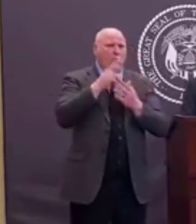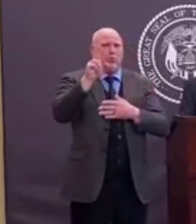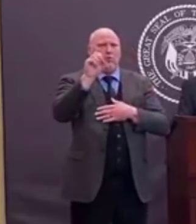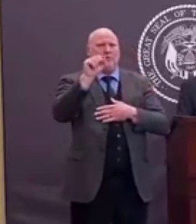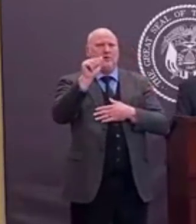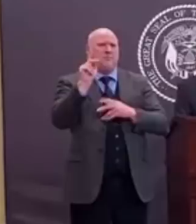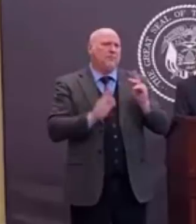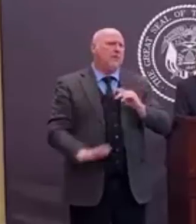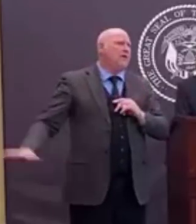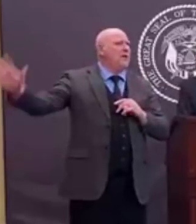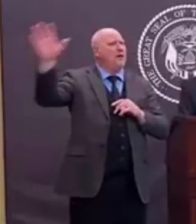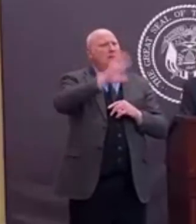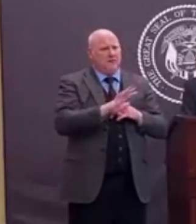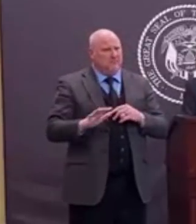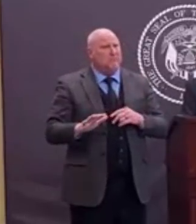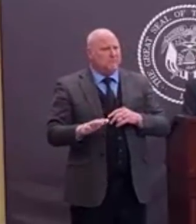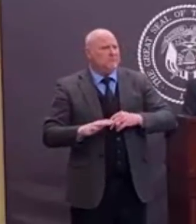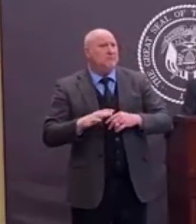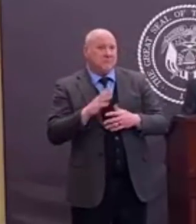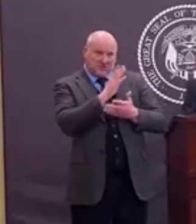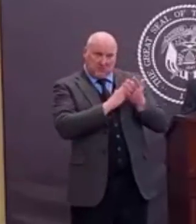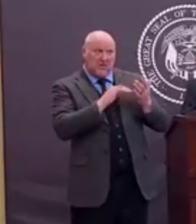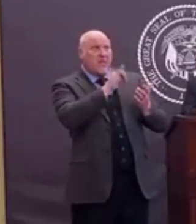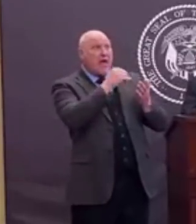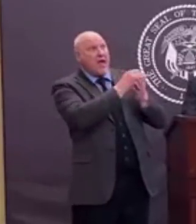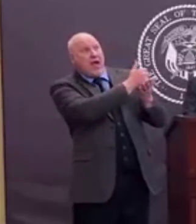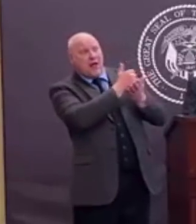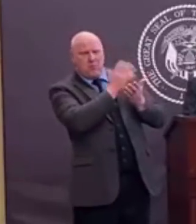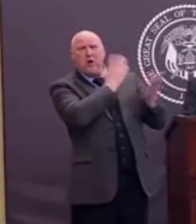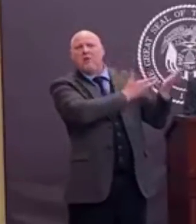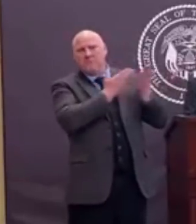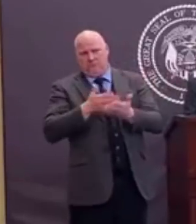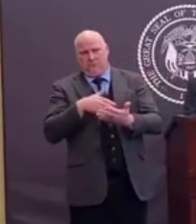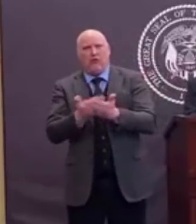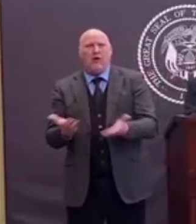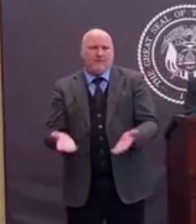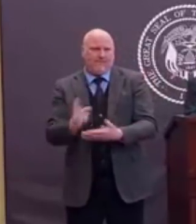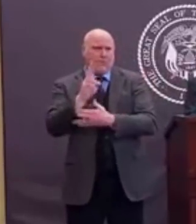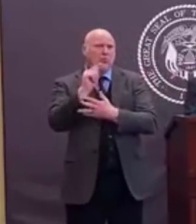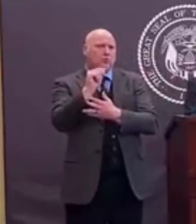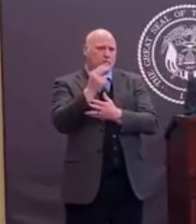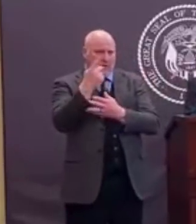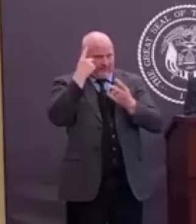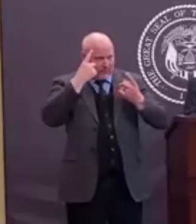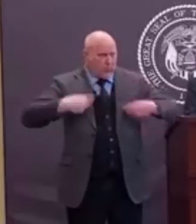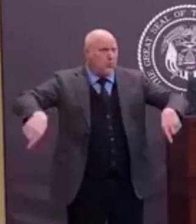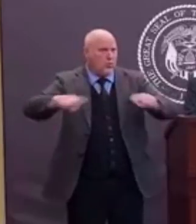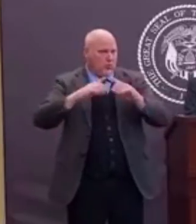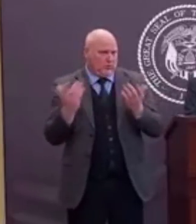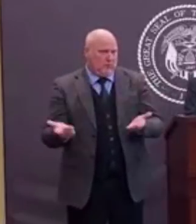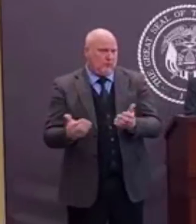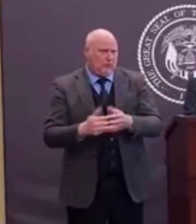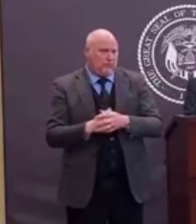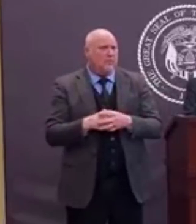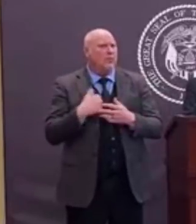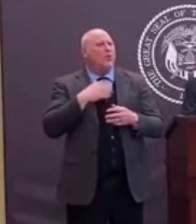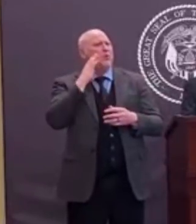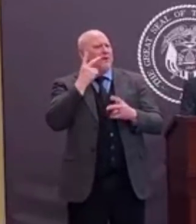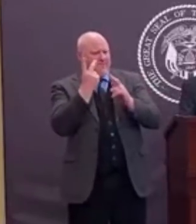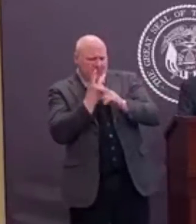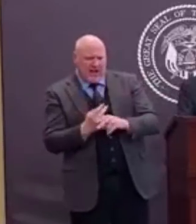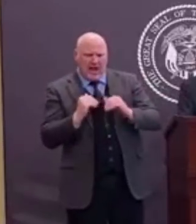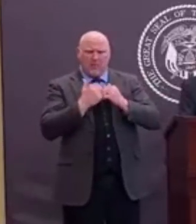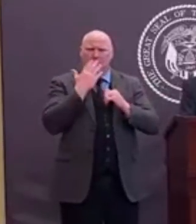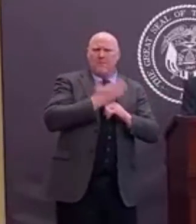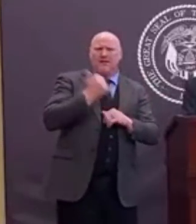state of Utah, and we'll be looking to see how to spend that money the most effectively that we can. Again,